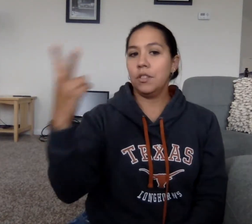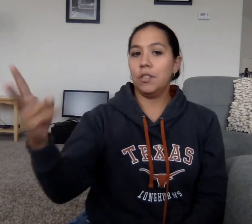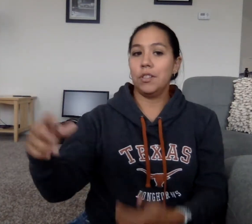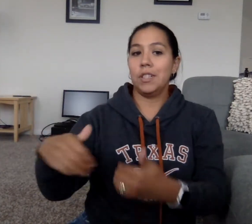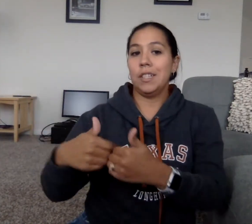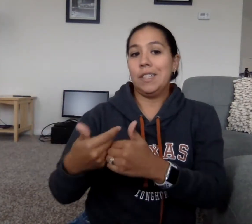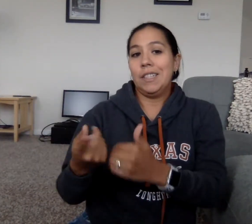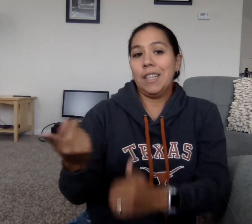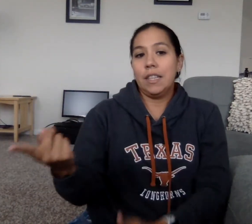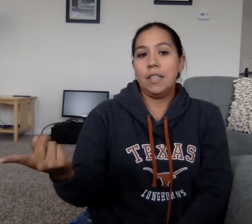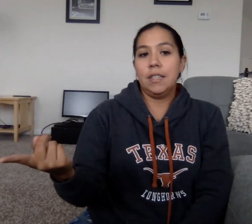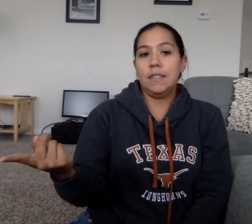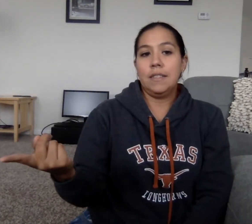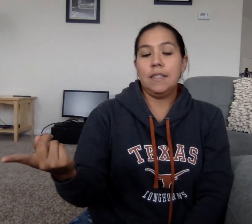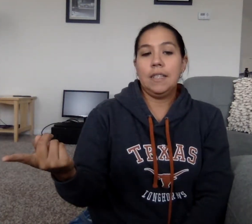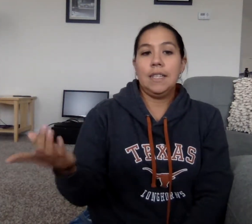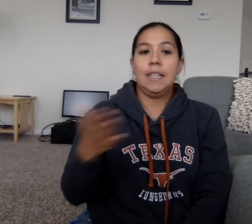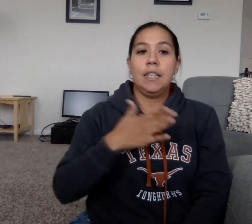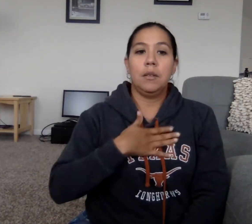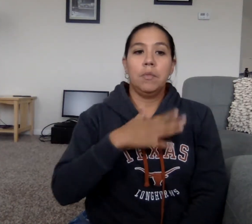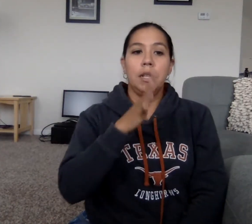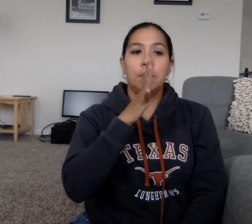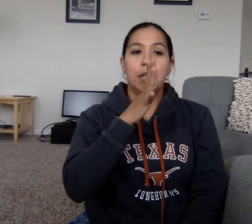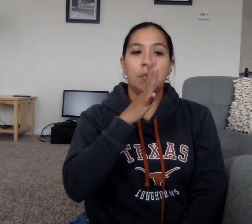look like this. My mama